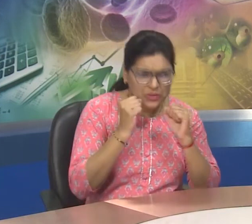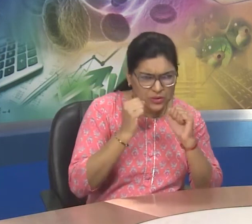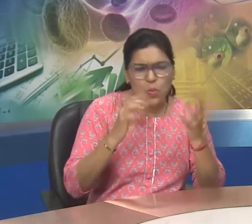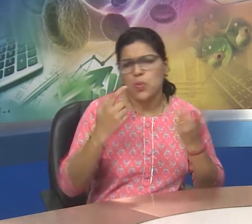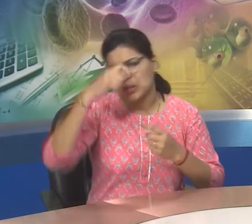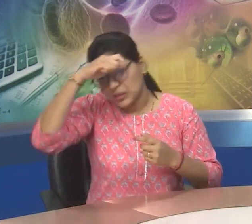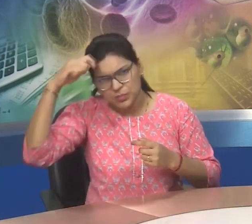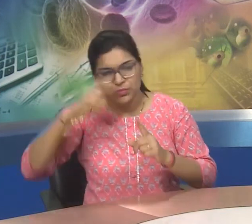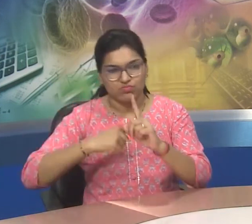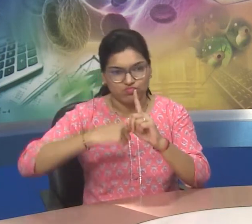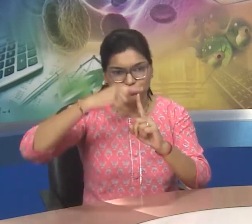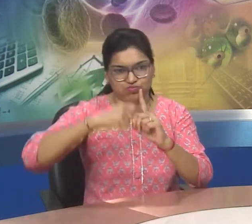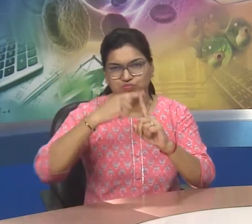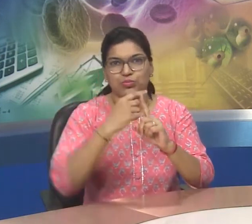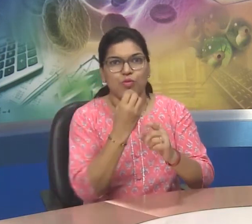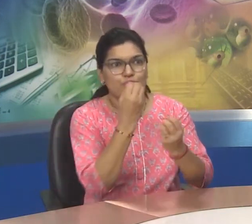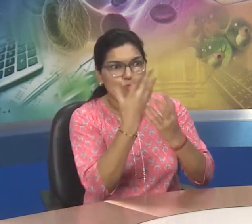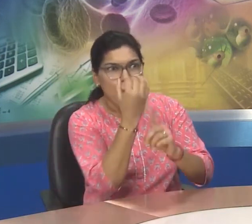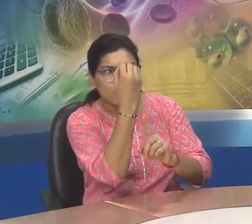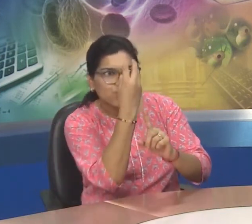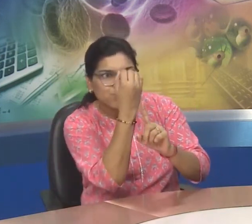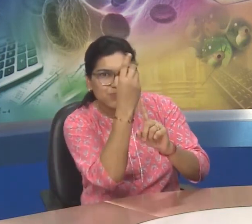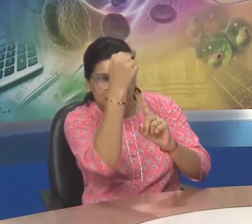Temperature, you can see temperature